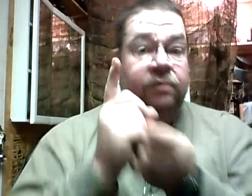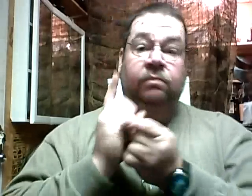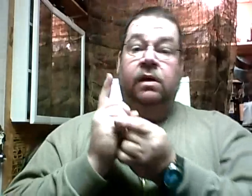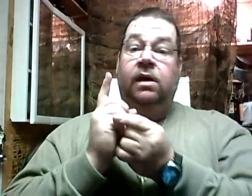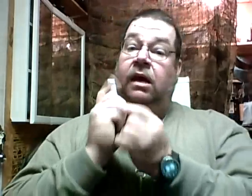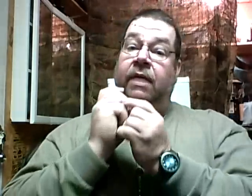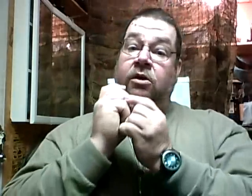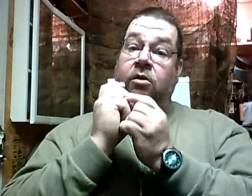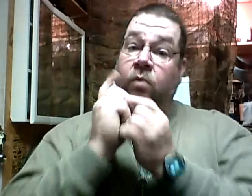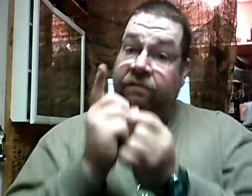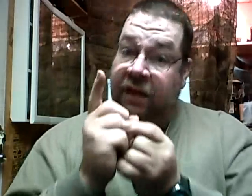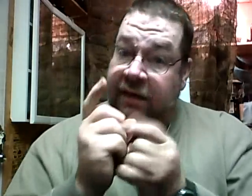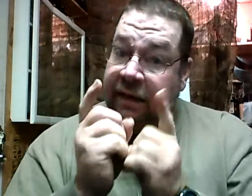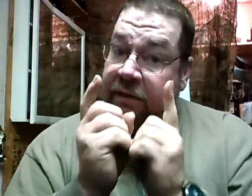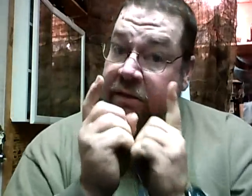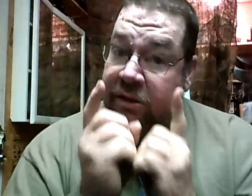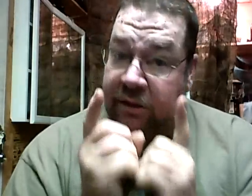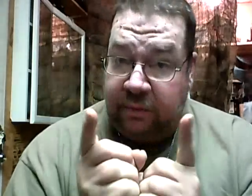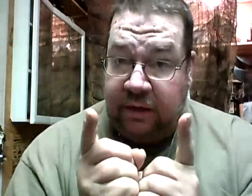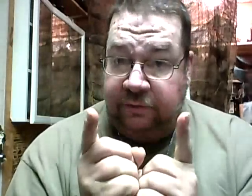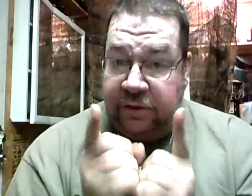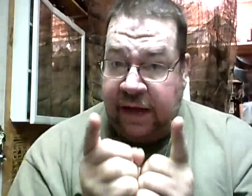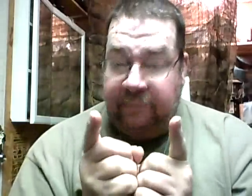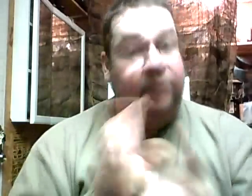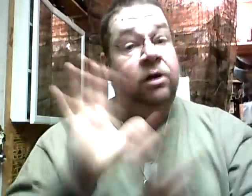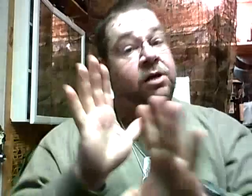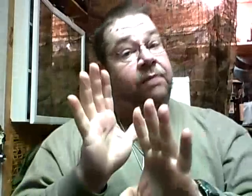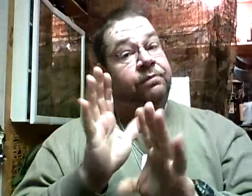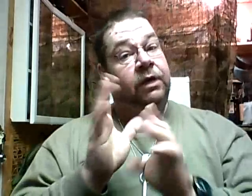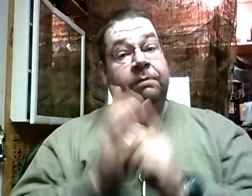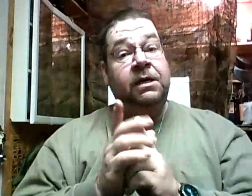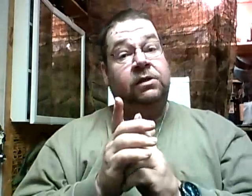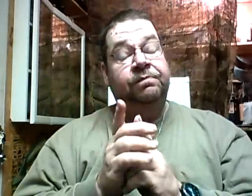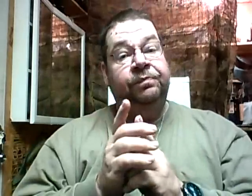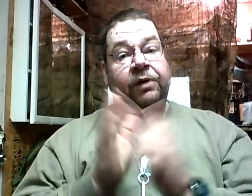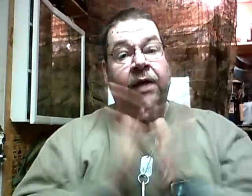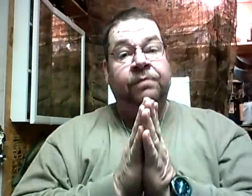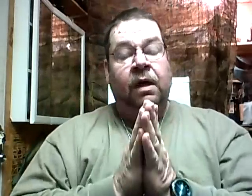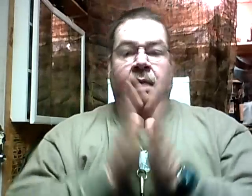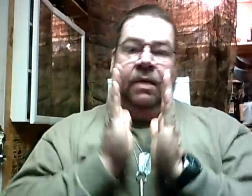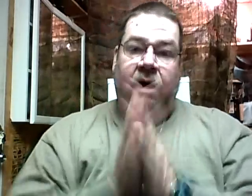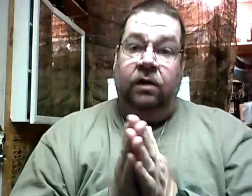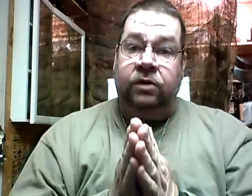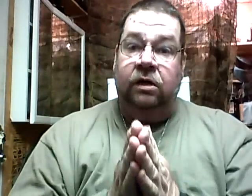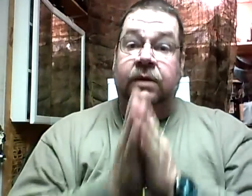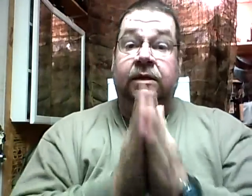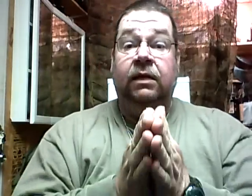and I may do one $50 and something else for a second. I don't know yet. It depends. Okay? But at 100 subs, I'll tell